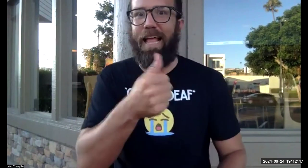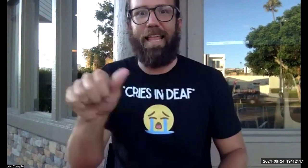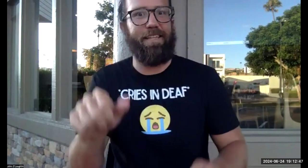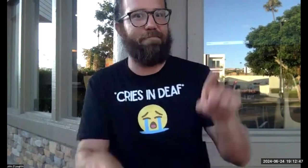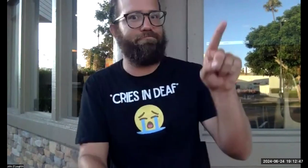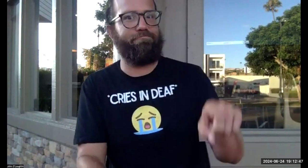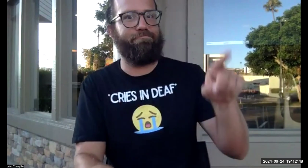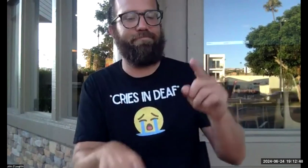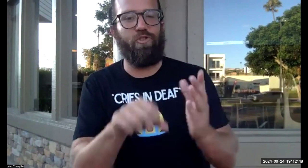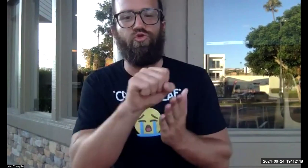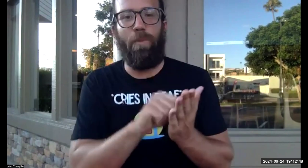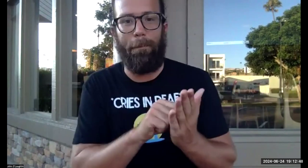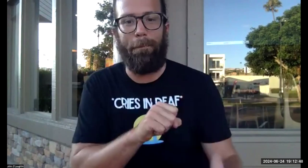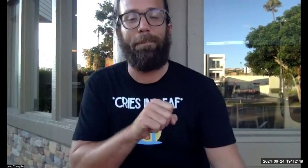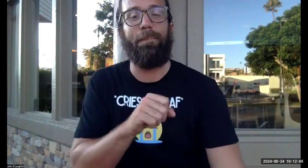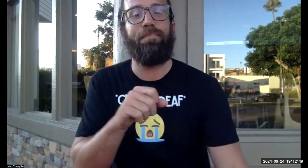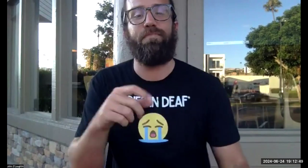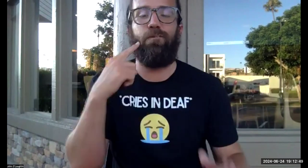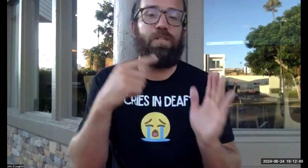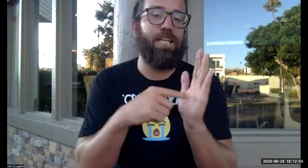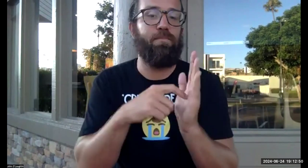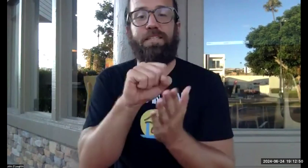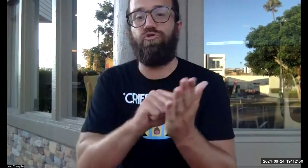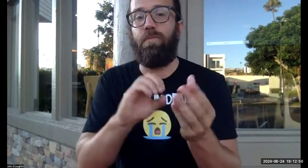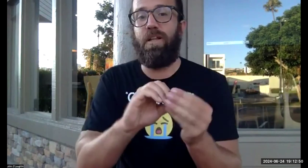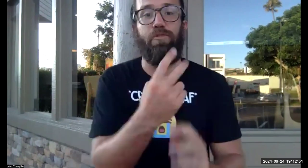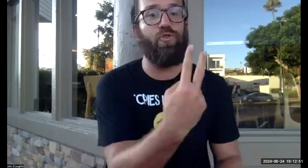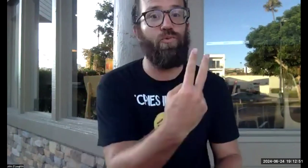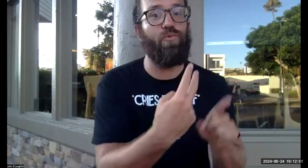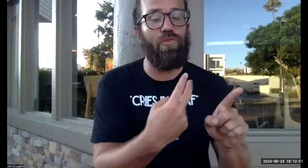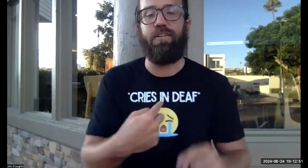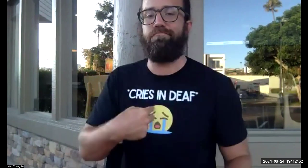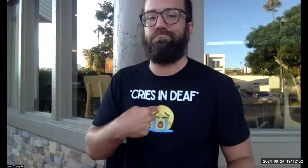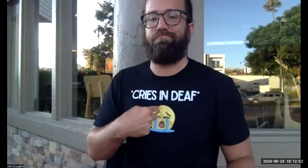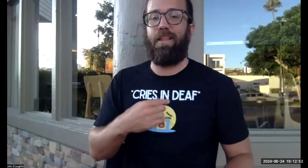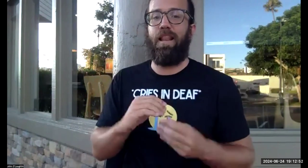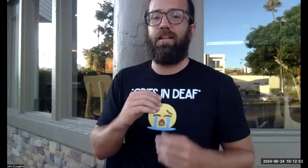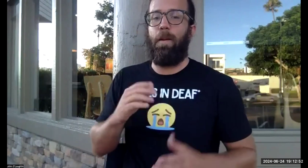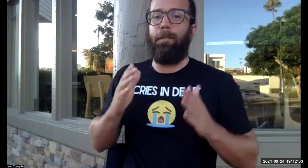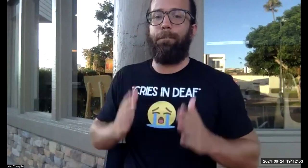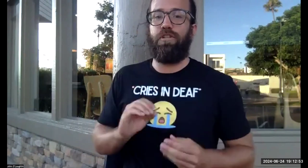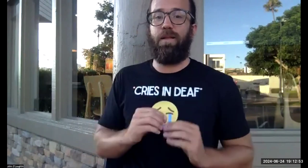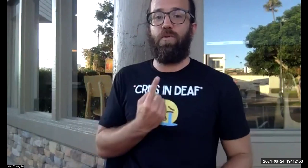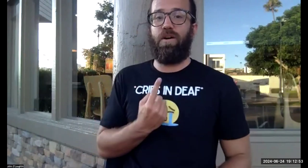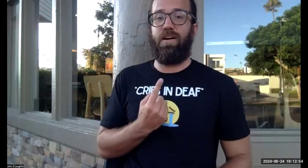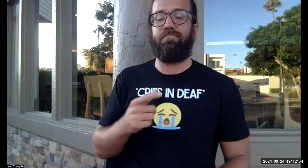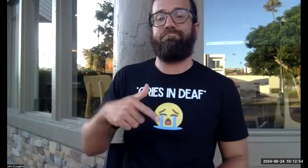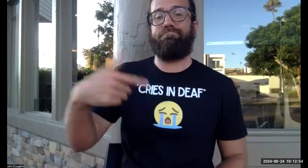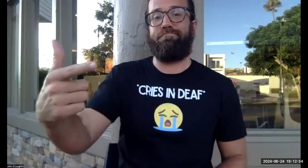and you're going to use sort of any of these scripts. So for example, script number two, it's like the person I'm